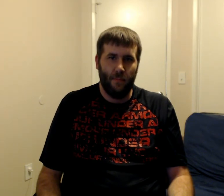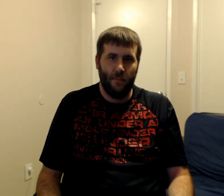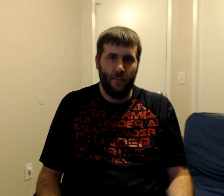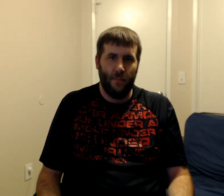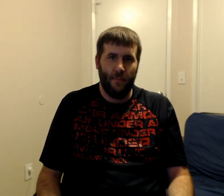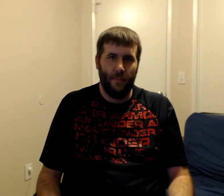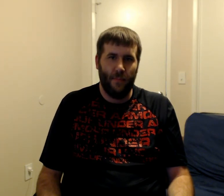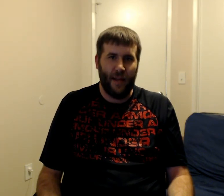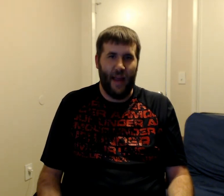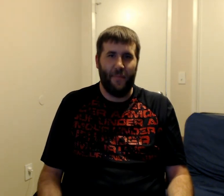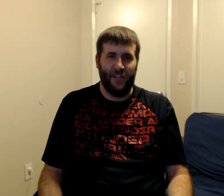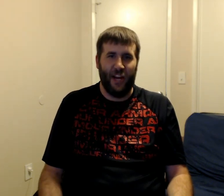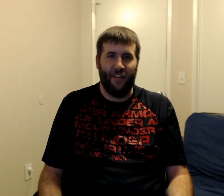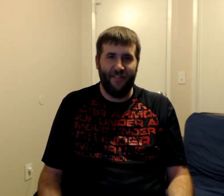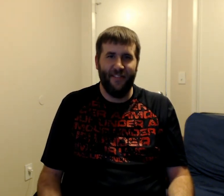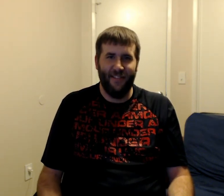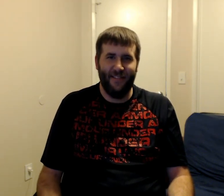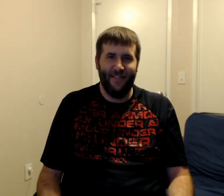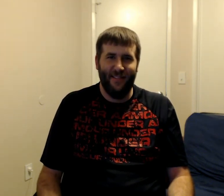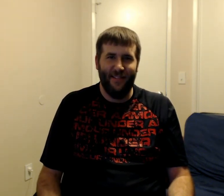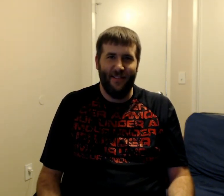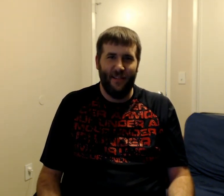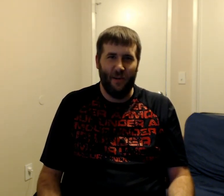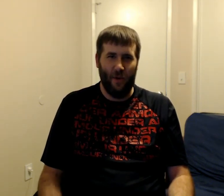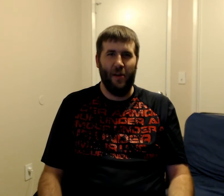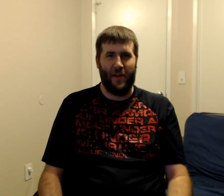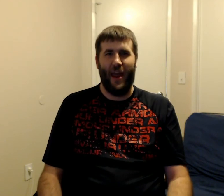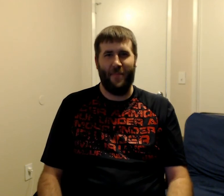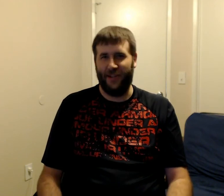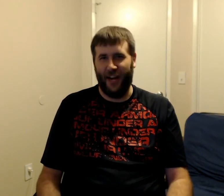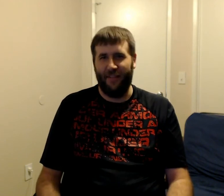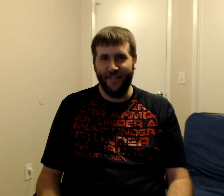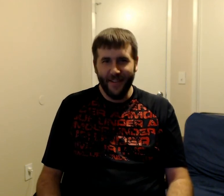They can't be chaffed. The Willow can't be chaffed.